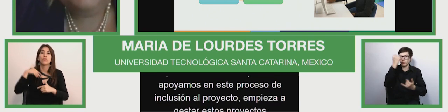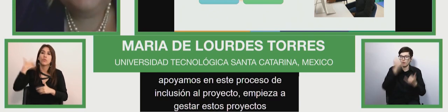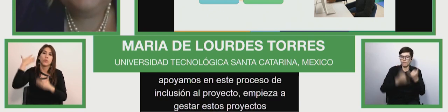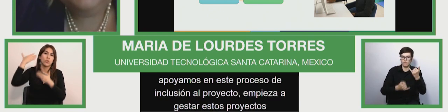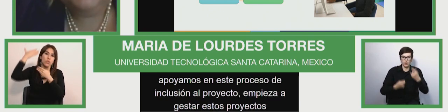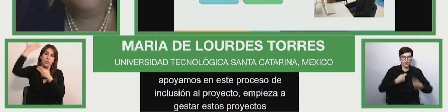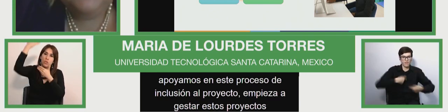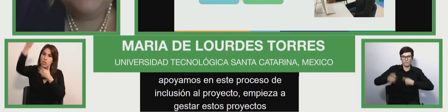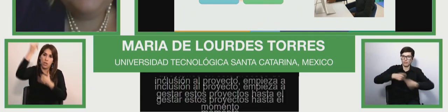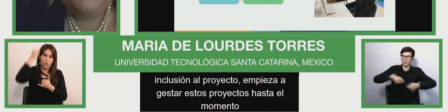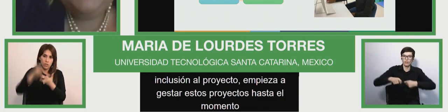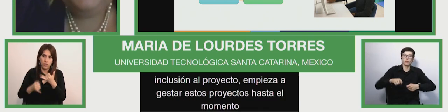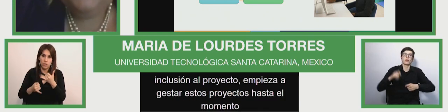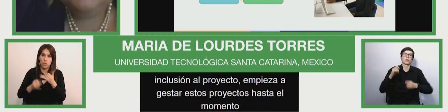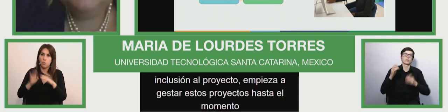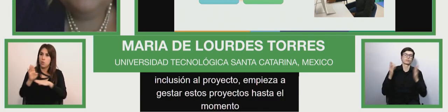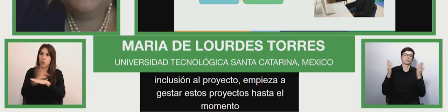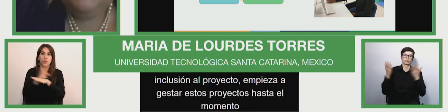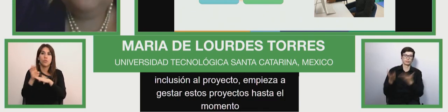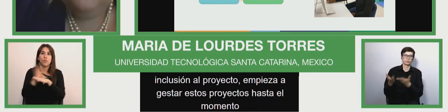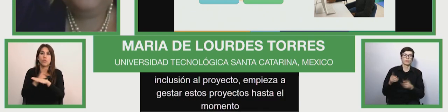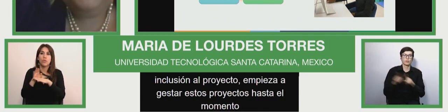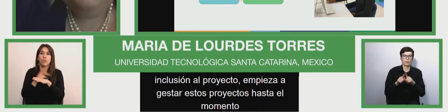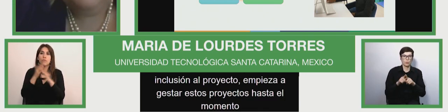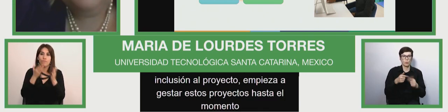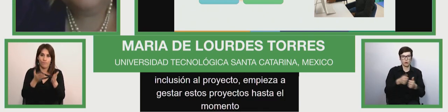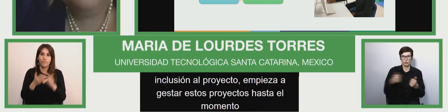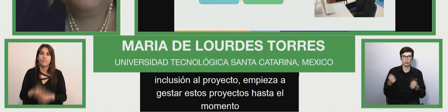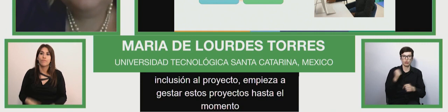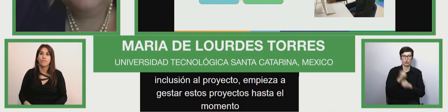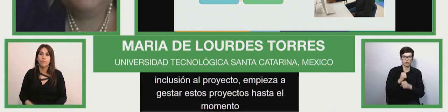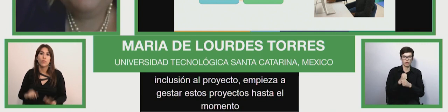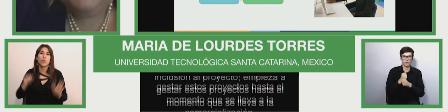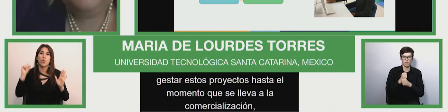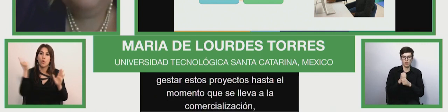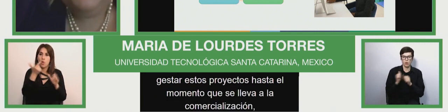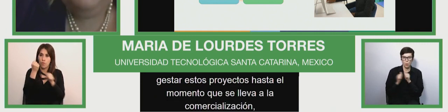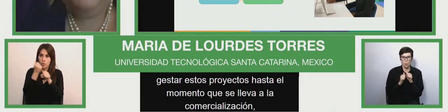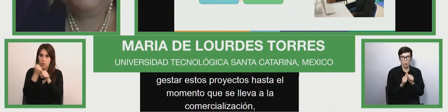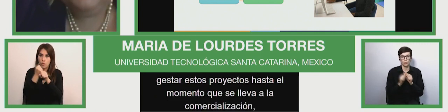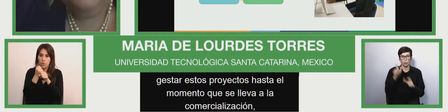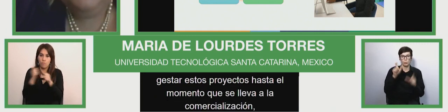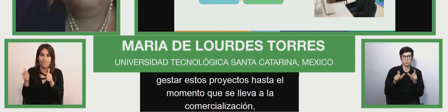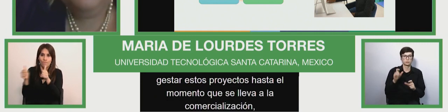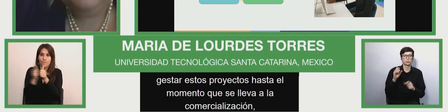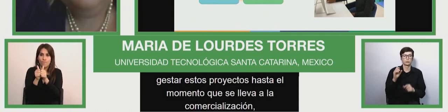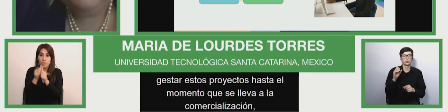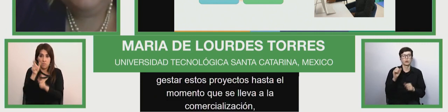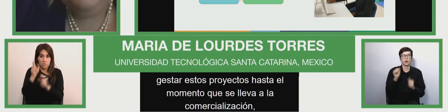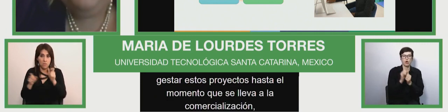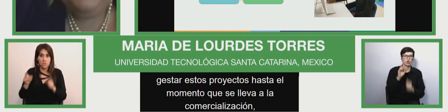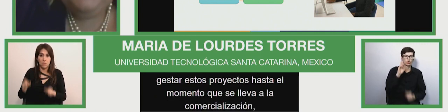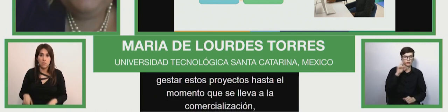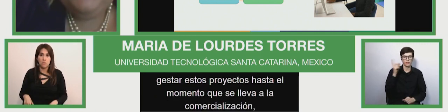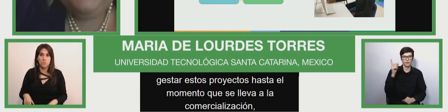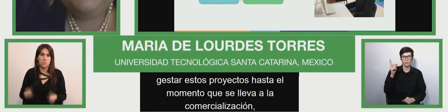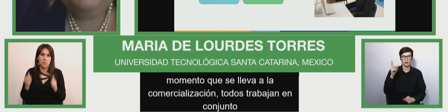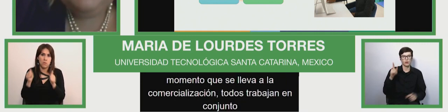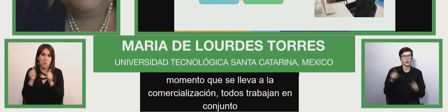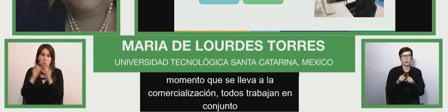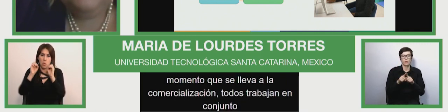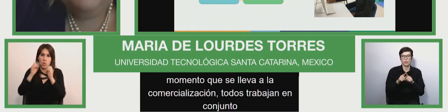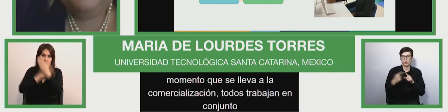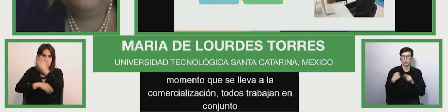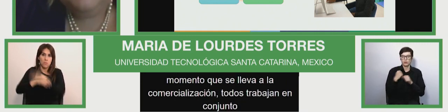inscription of the record of the project how they register the record how they start managing the project